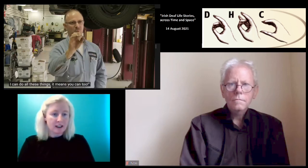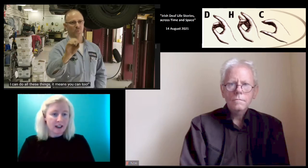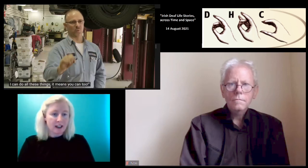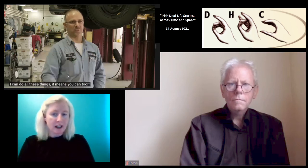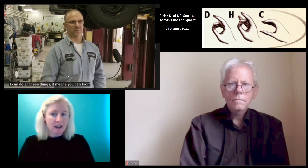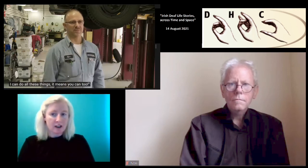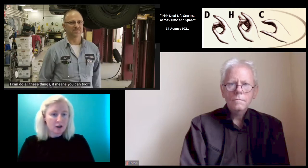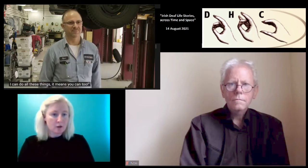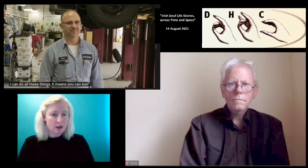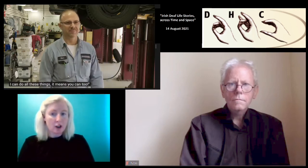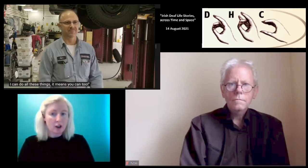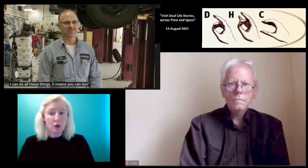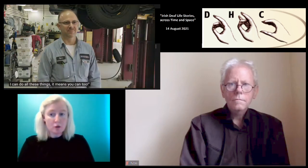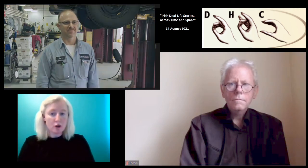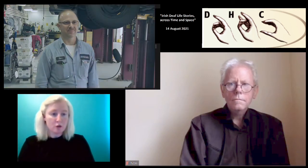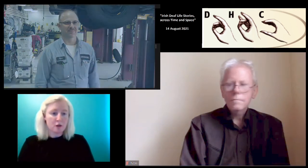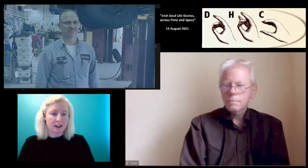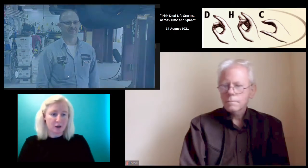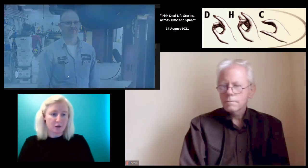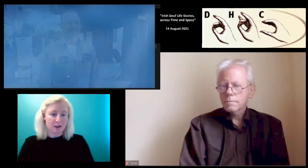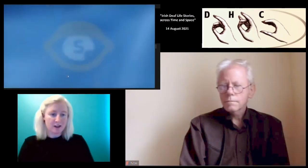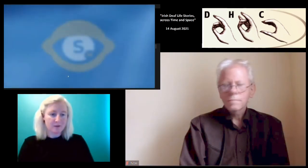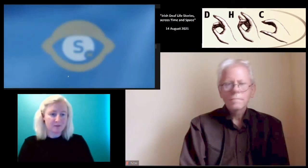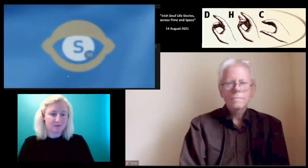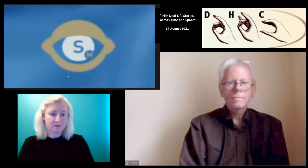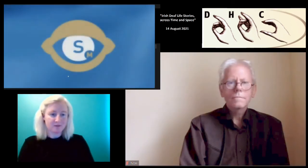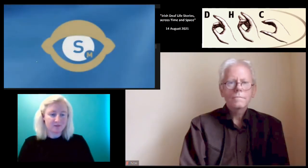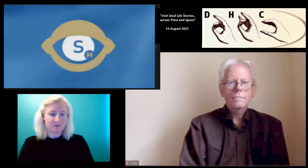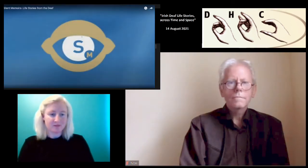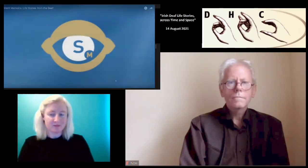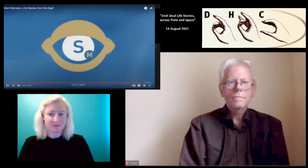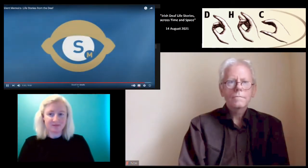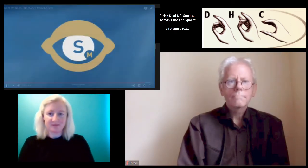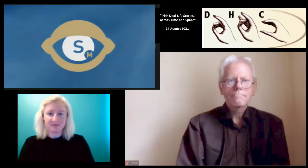and you see that I can do it, you too can do it,